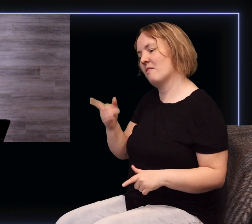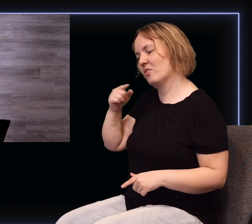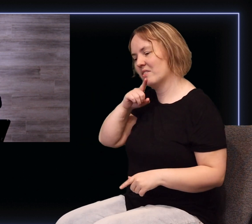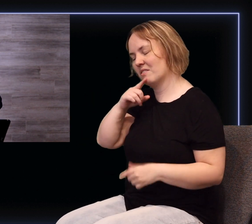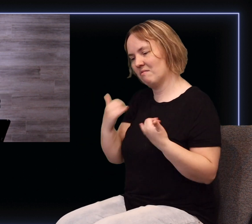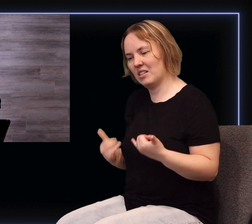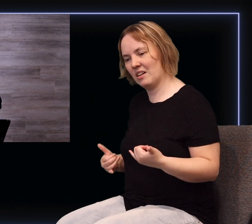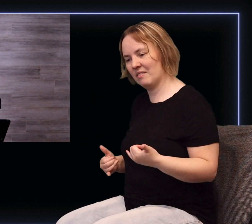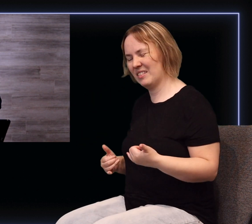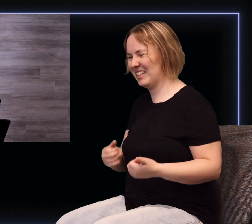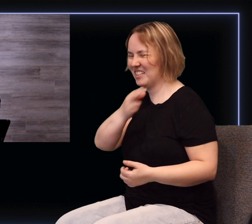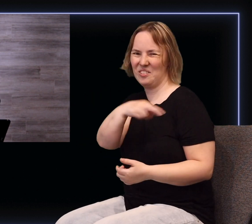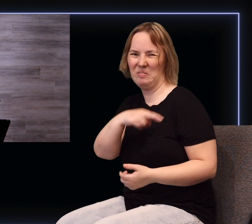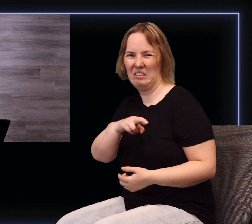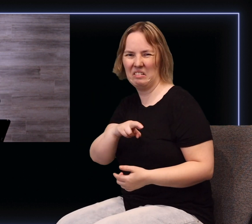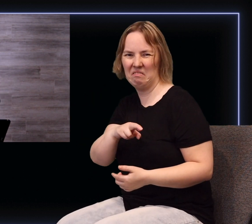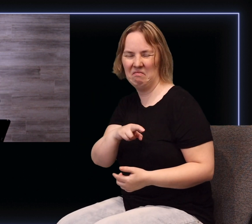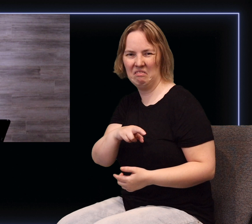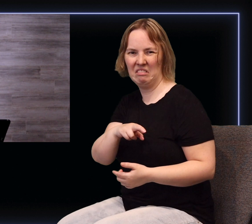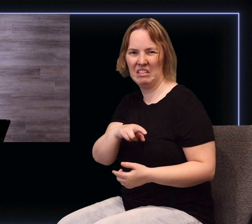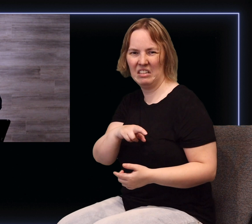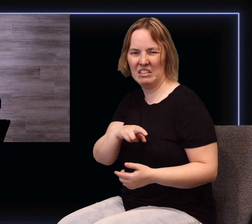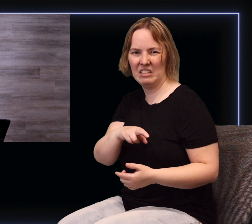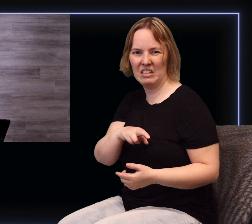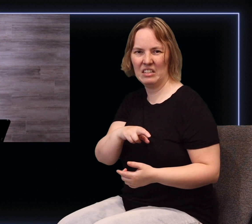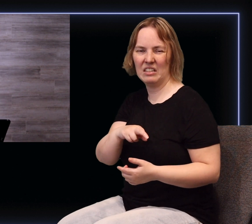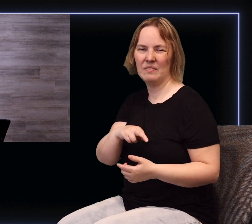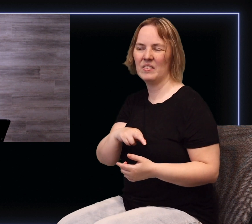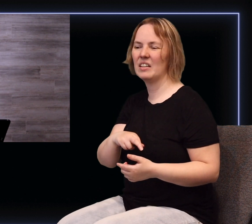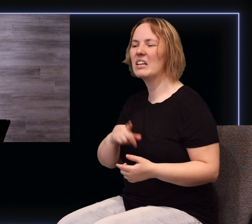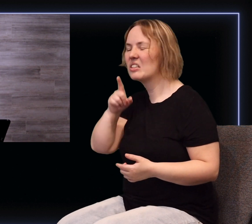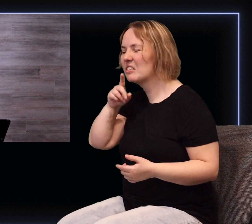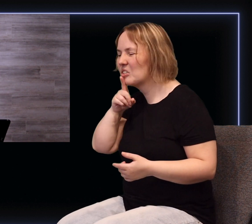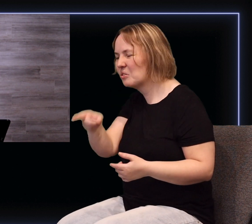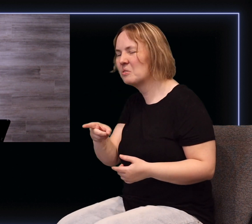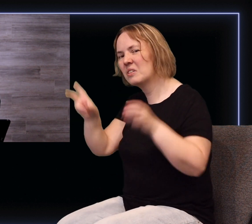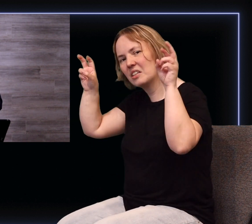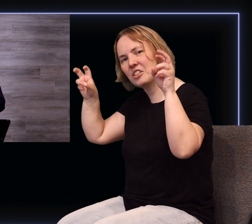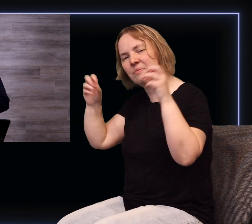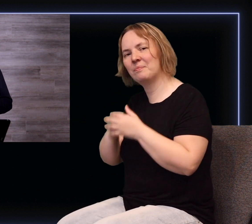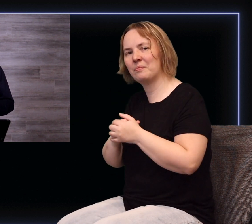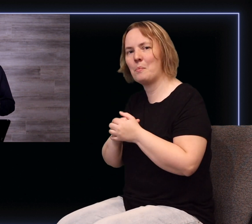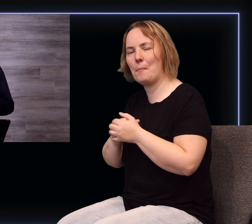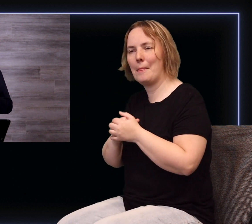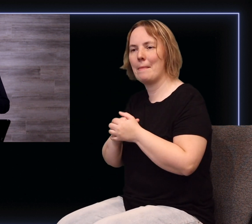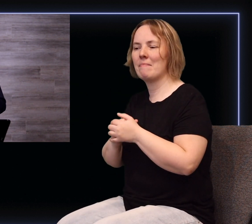theological smokescreen the real issue has always been that people often resist